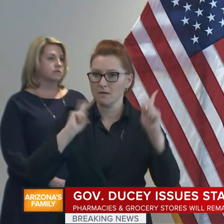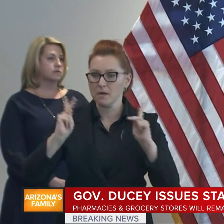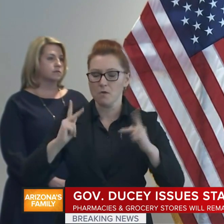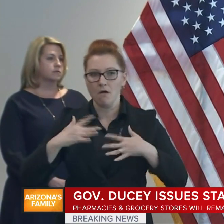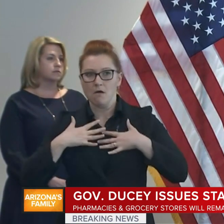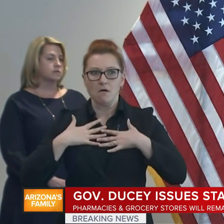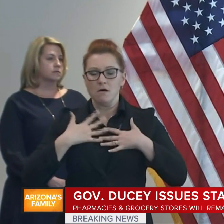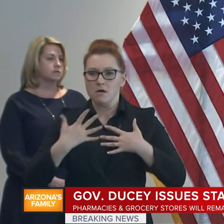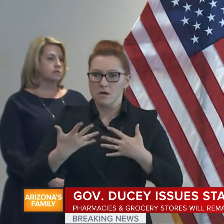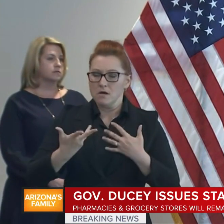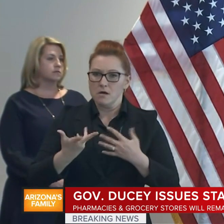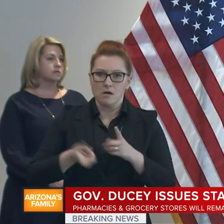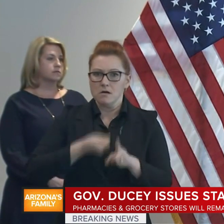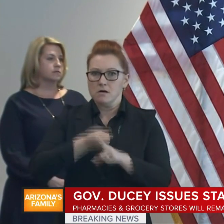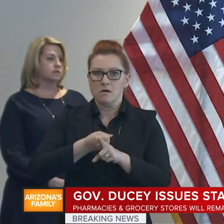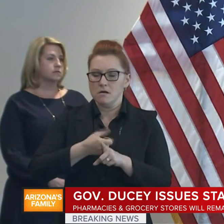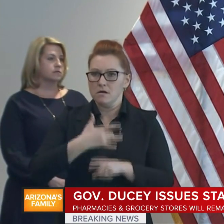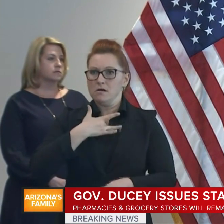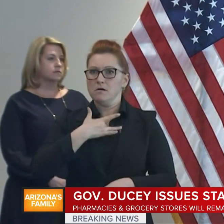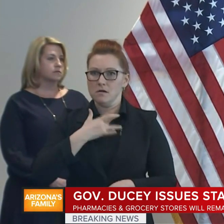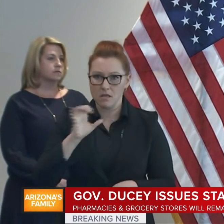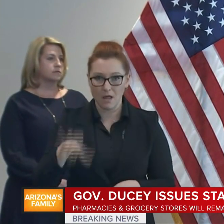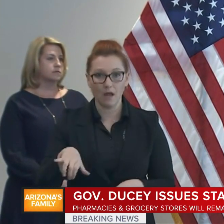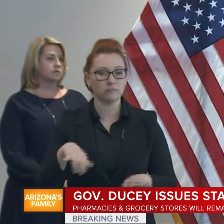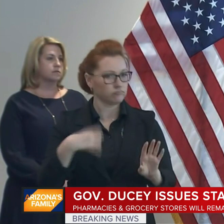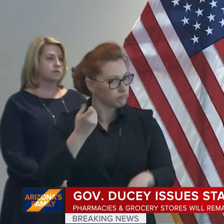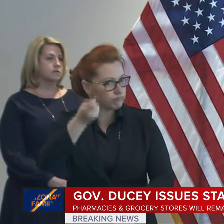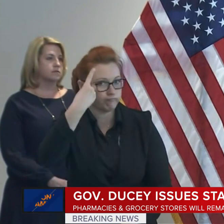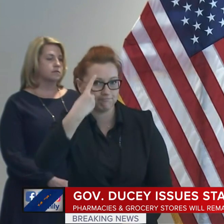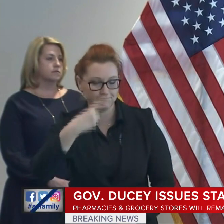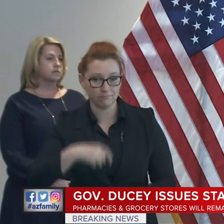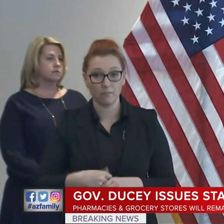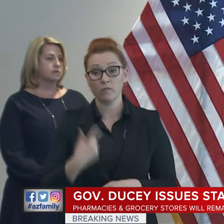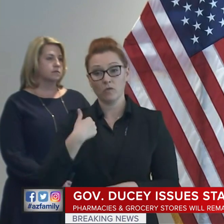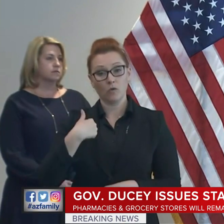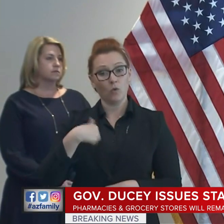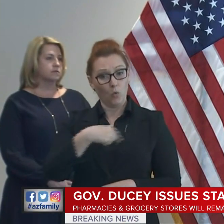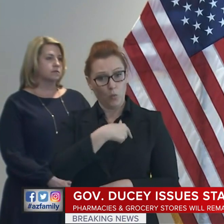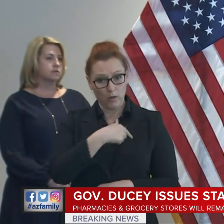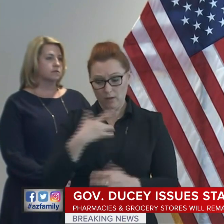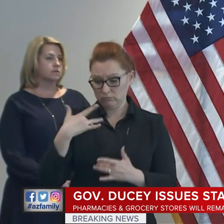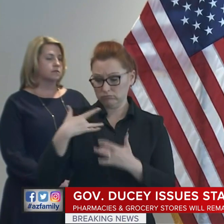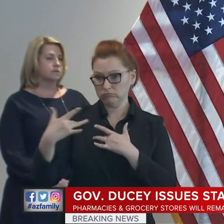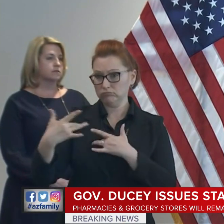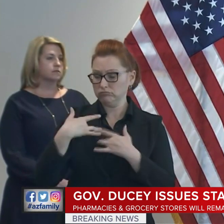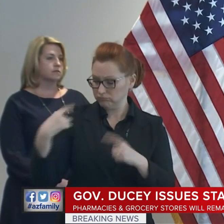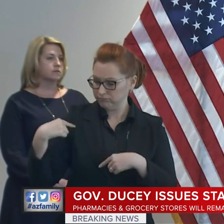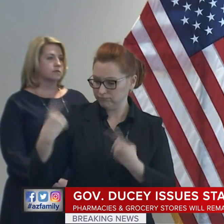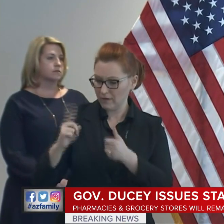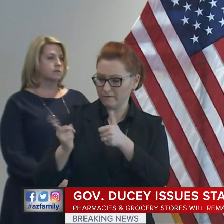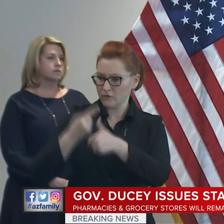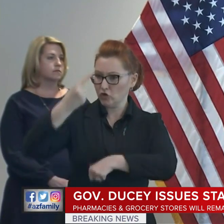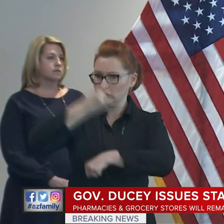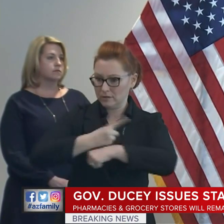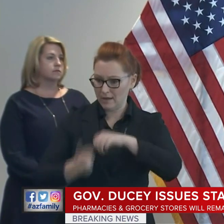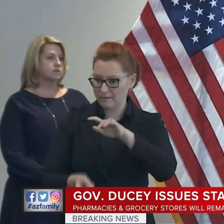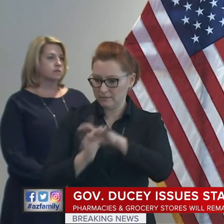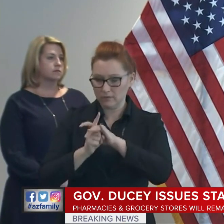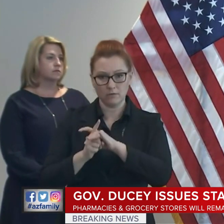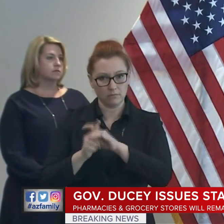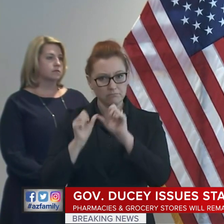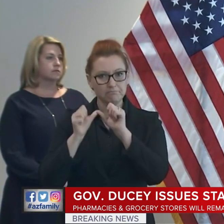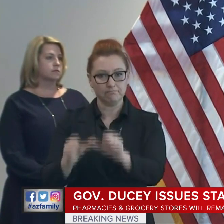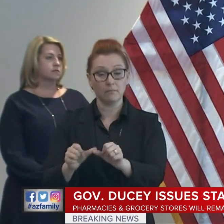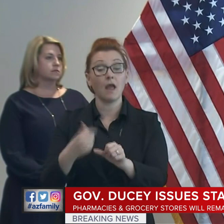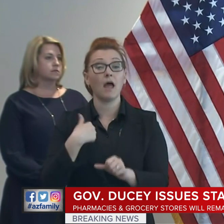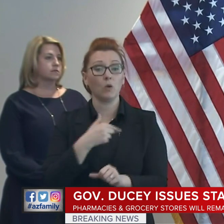of course, the state. We have had vigilance and concern since day one on this, and we're going to continue to